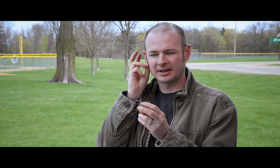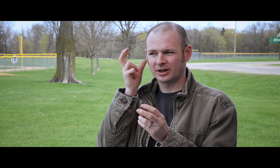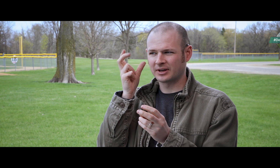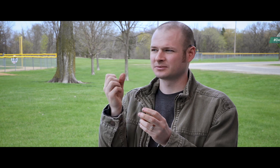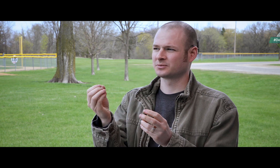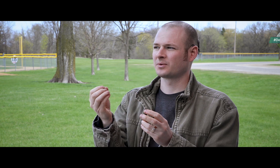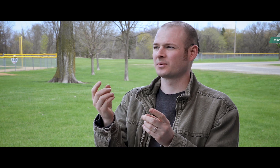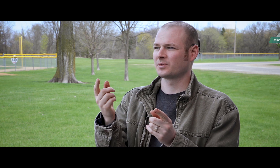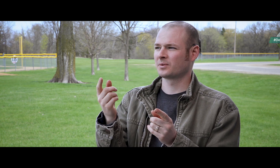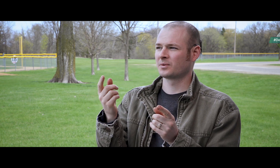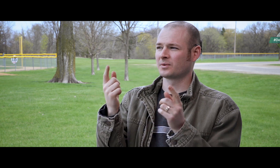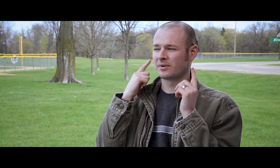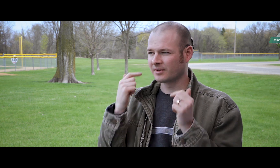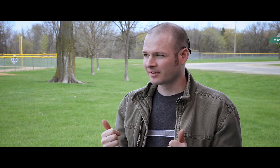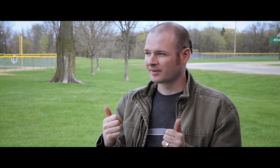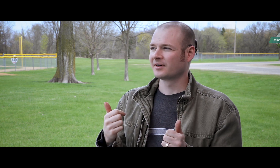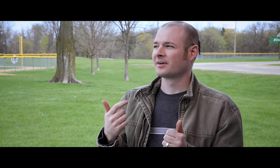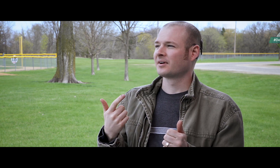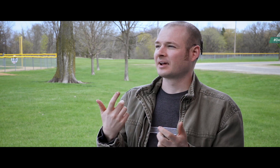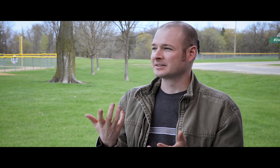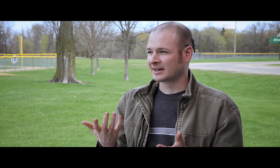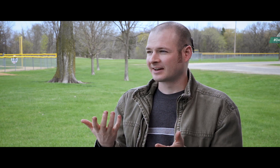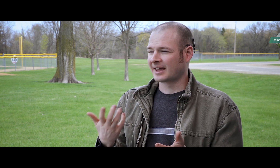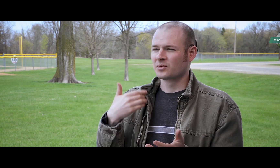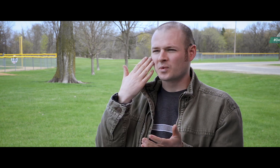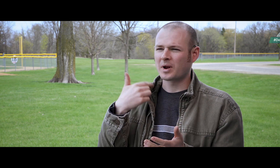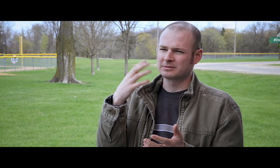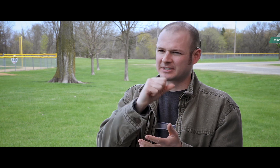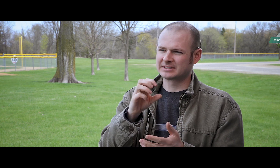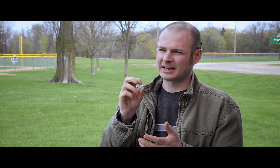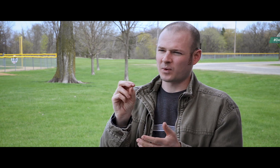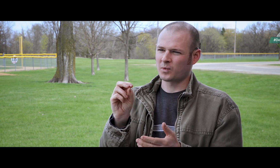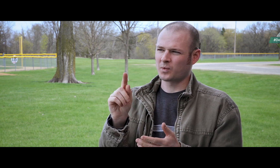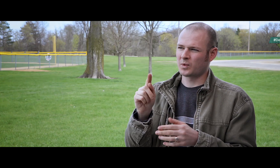2014, I lost more hearing, so as that happened, I knew I was missing out.